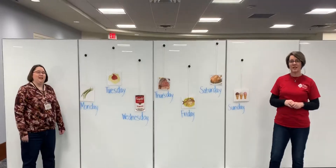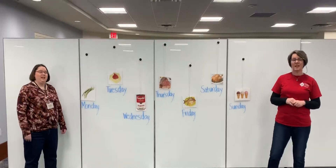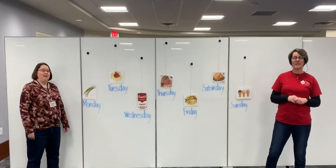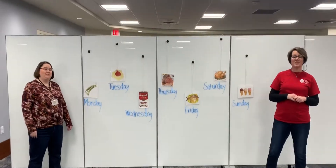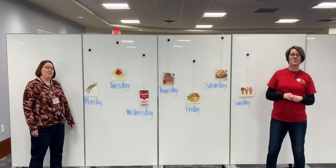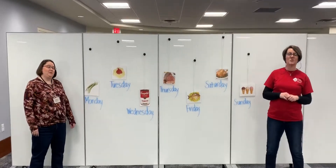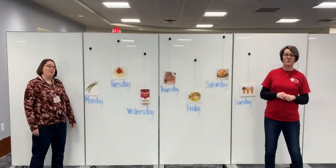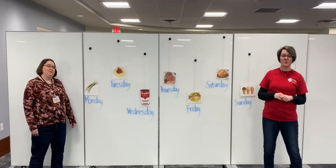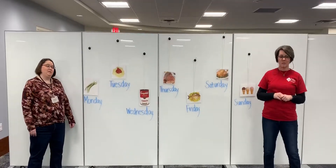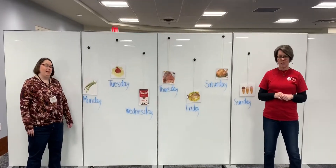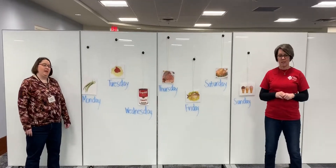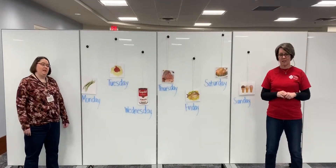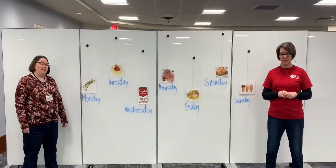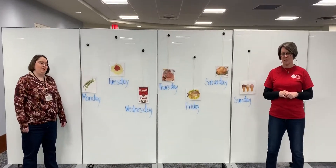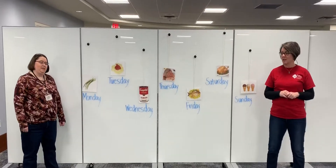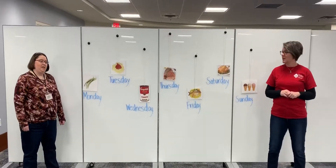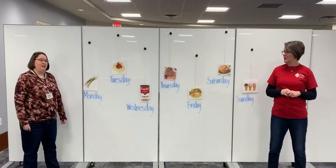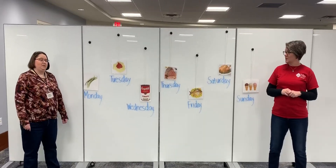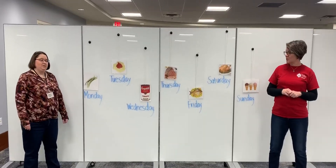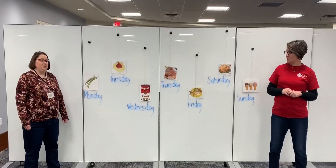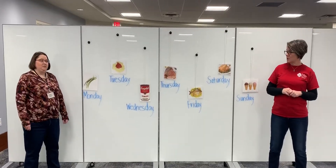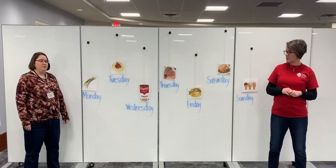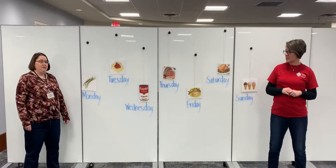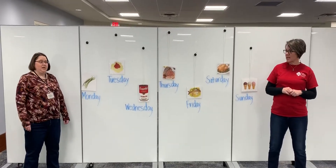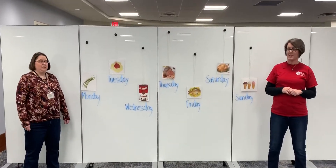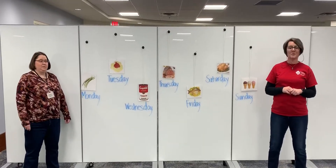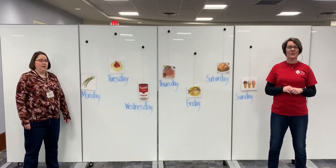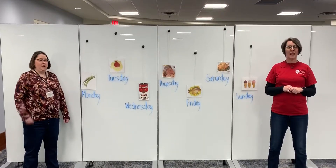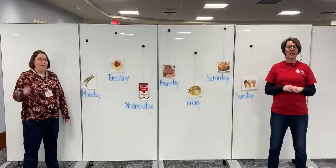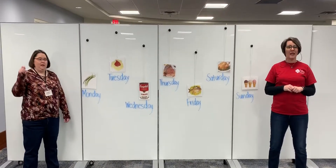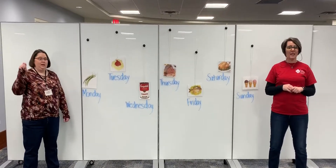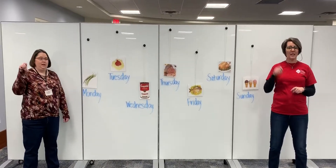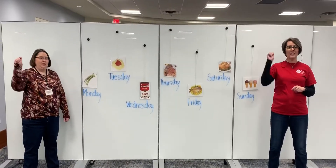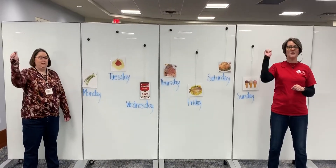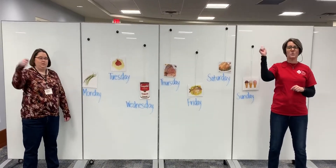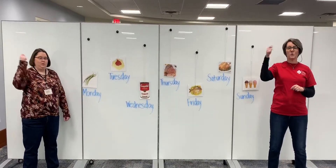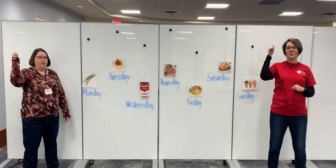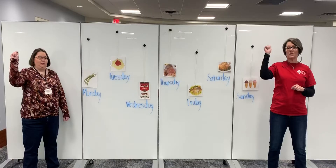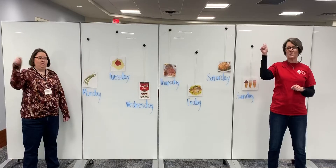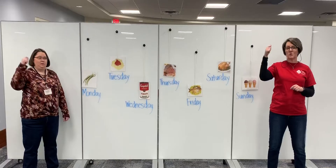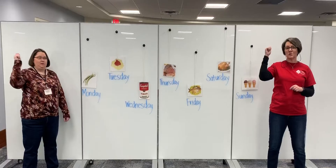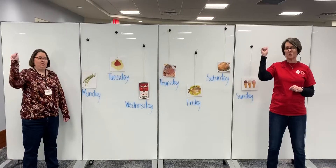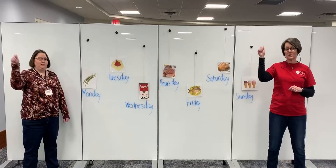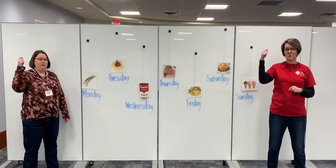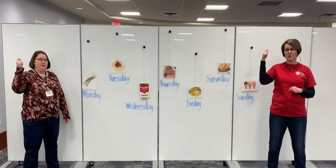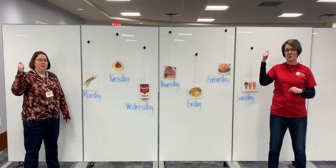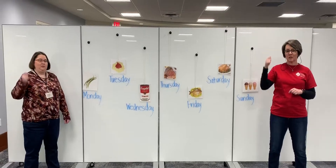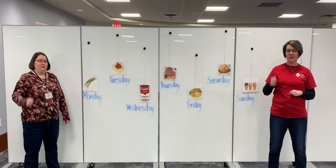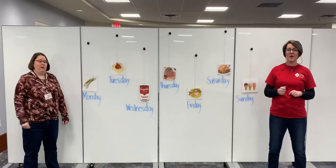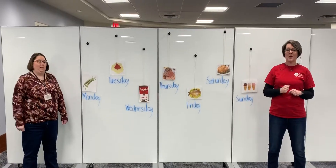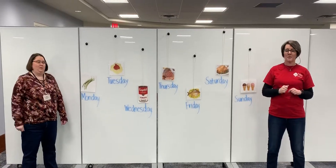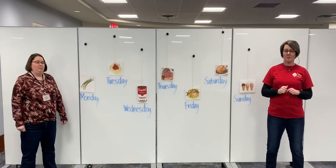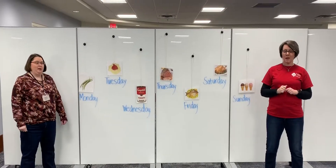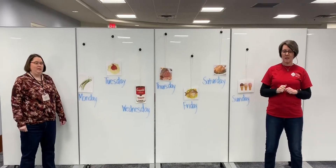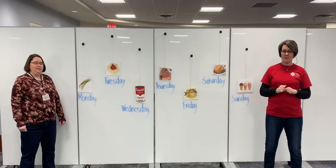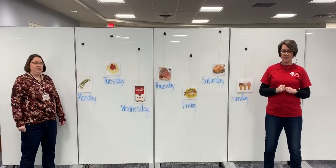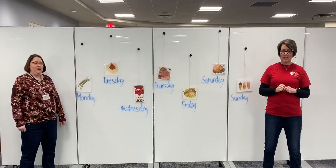is Tuesday. Tuesday spaghetti. Twirl, twirl, twirl. Monday